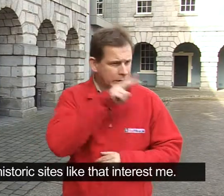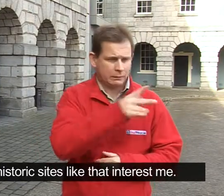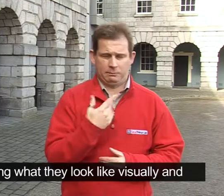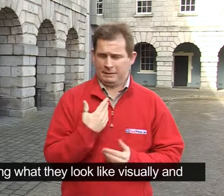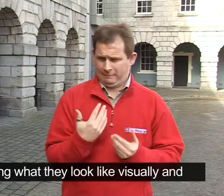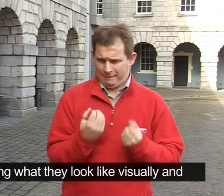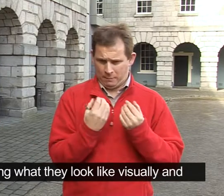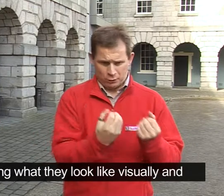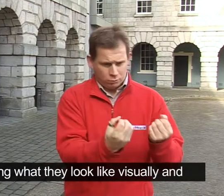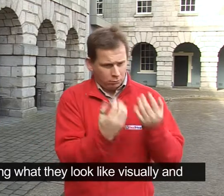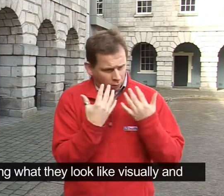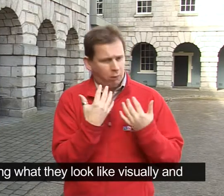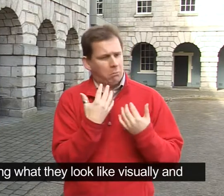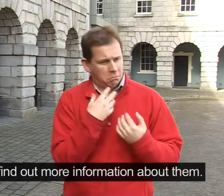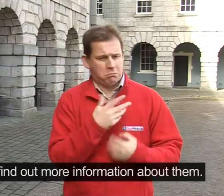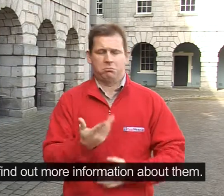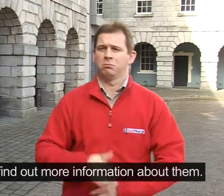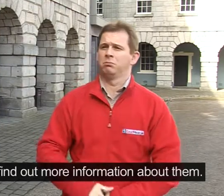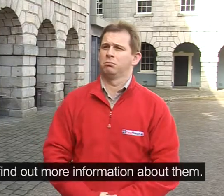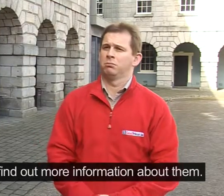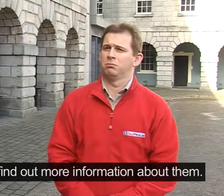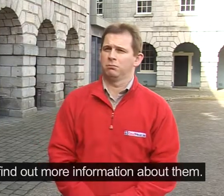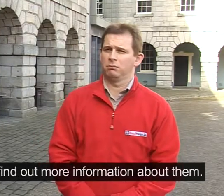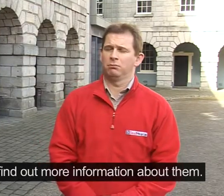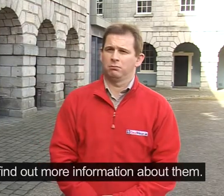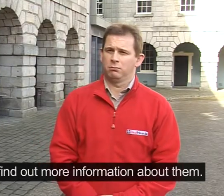I like seeing what they look like visually and I also like to find out more information about them.